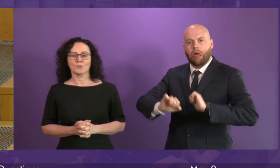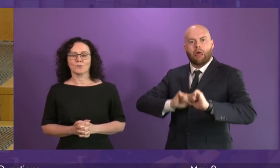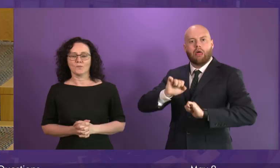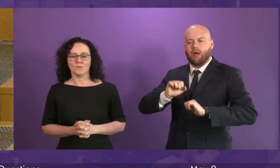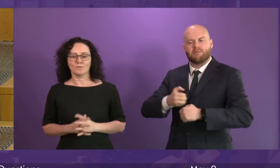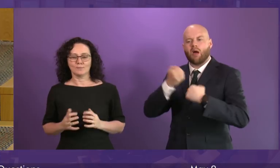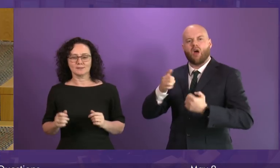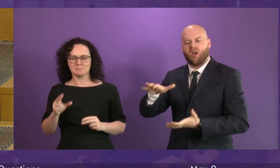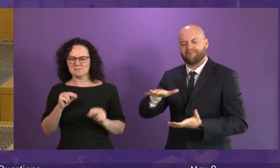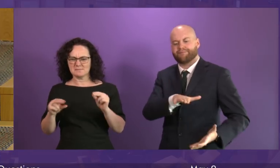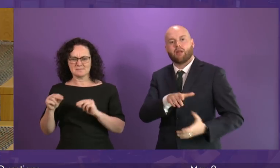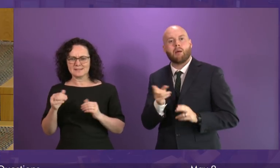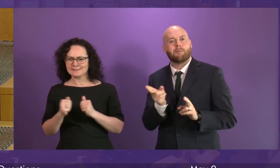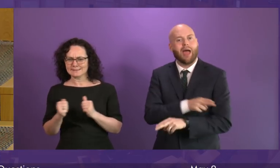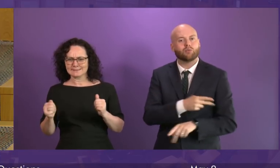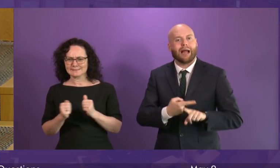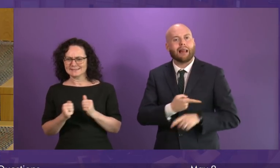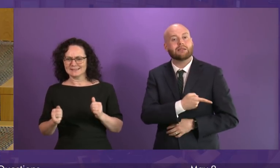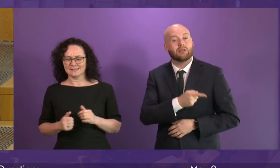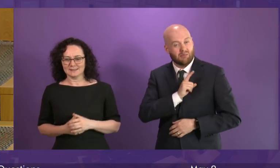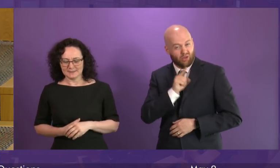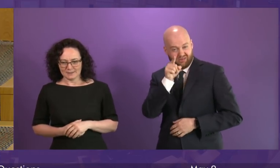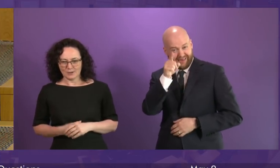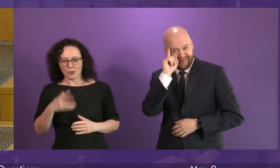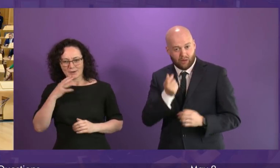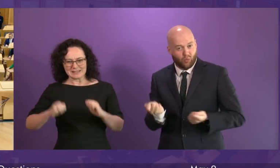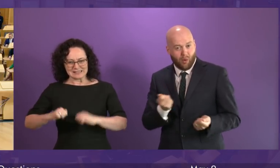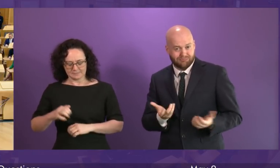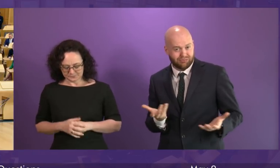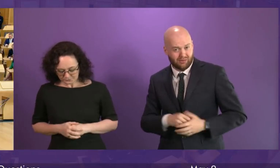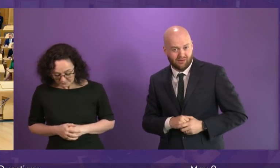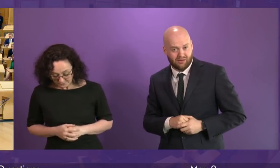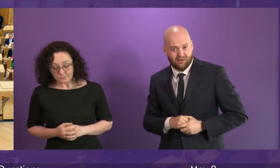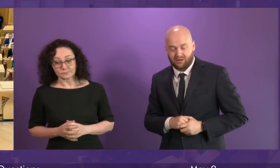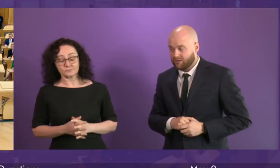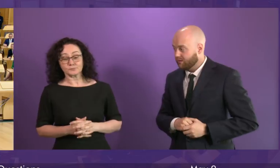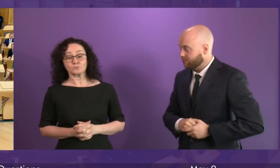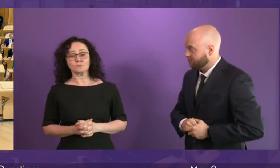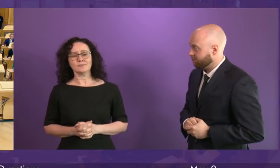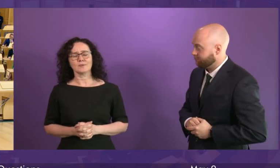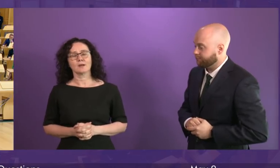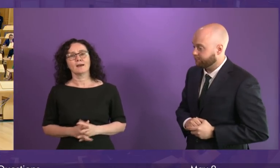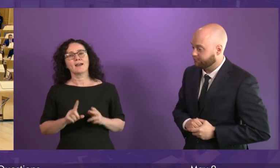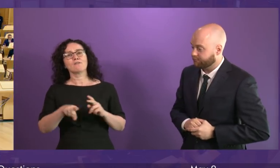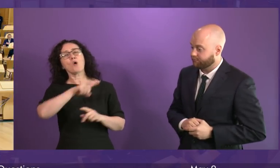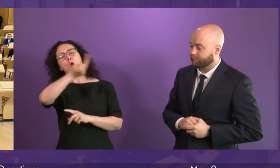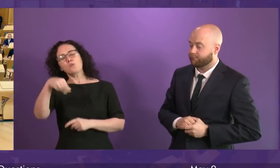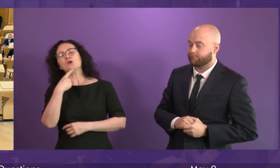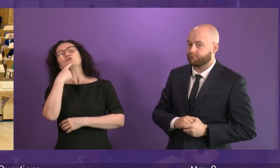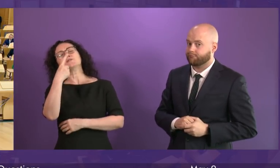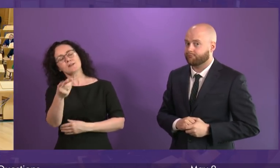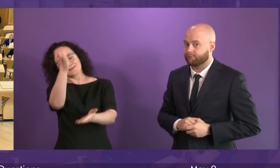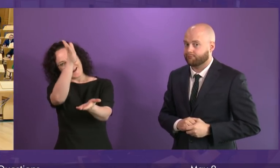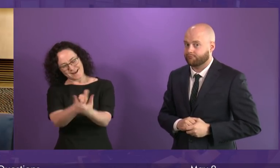is so incompetent it just cannot cope? First minister. You know if all of that is true